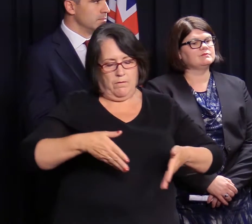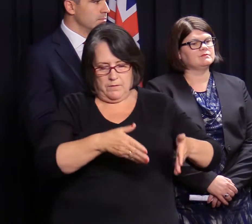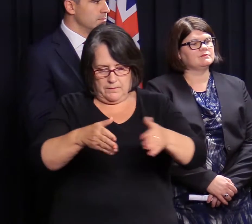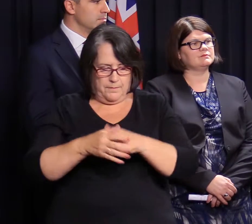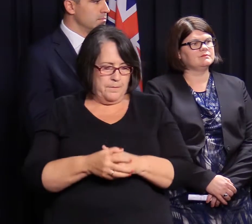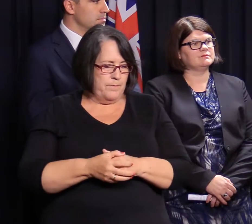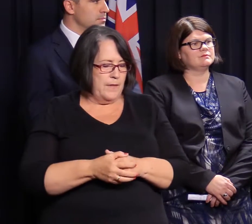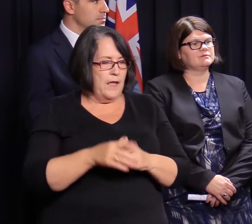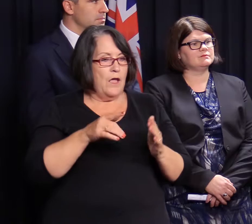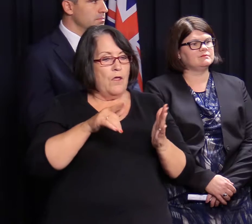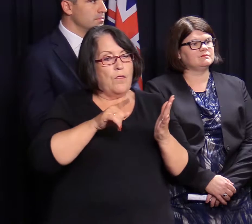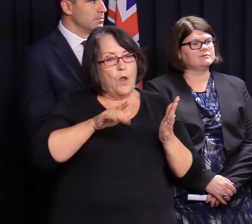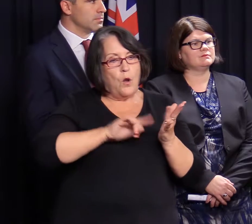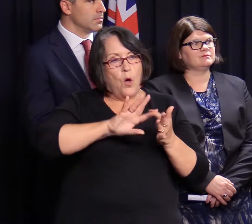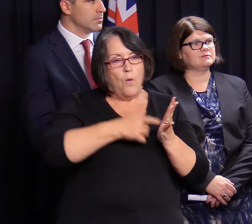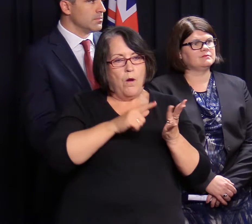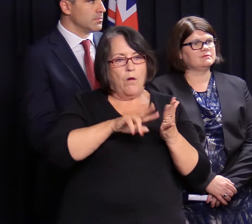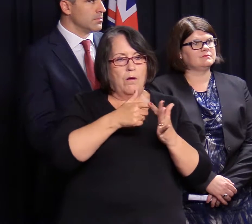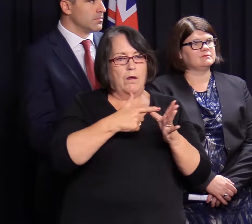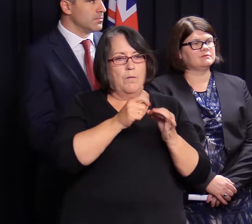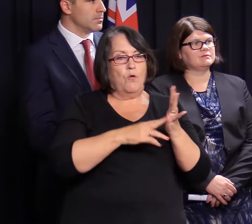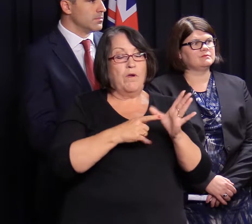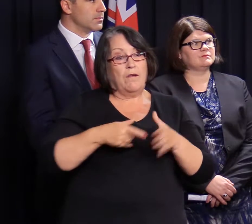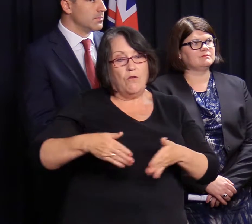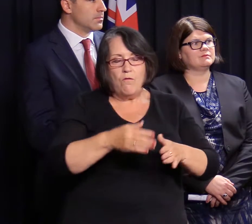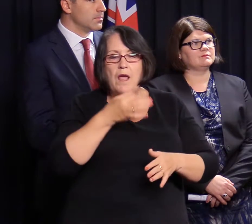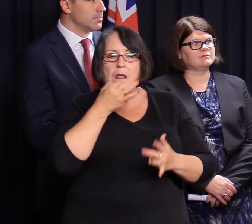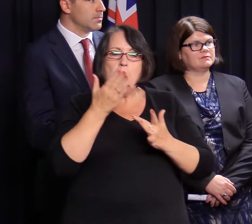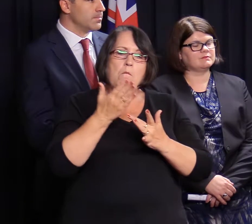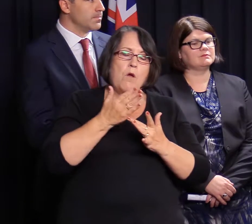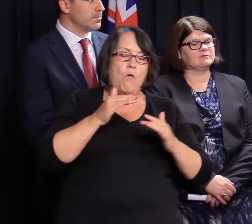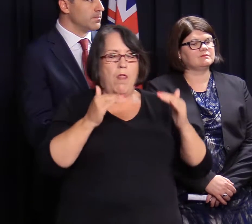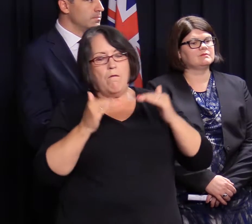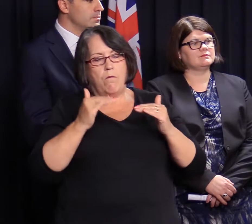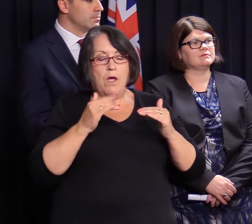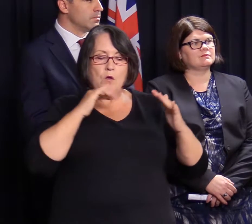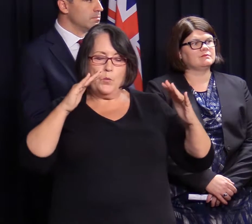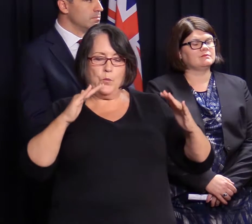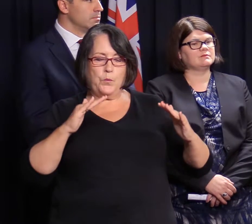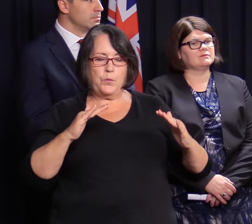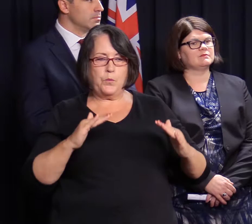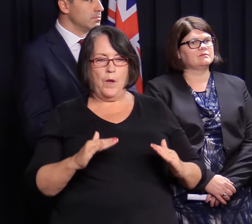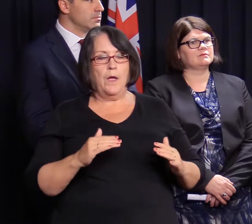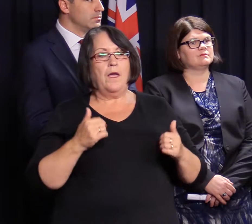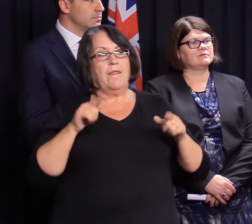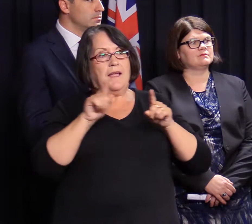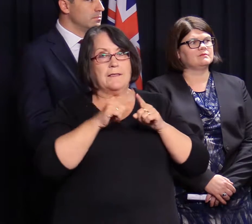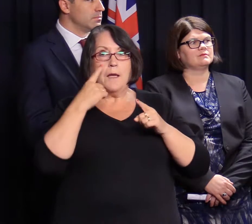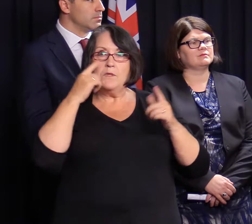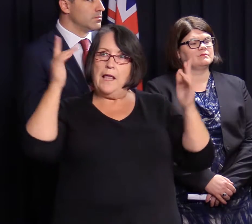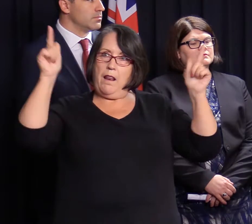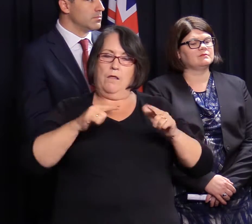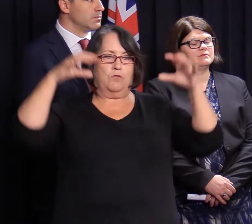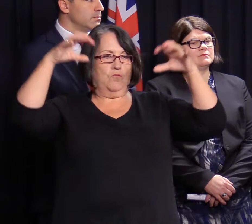The lower Onkaparinga River remains at a moderate level when that's dropping which is commensurate with the reduction in